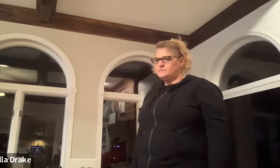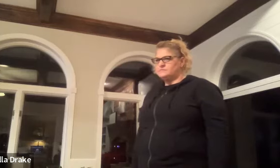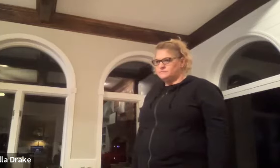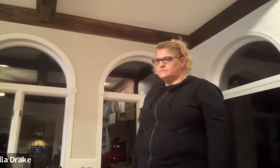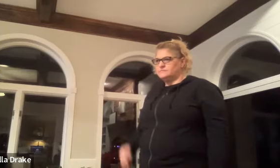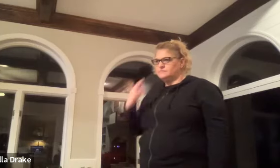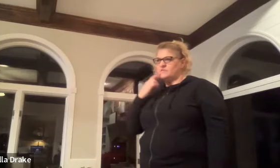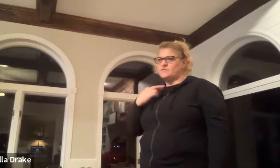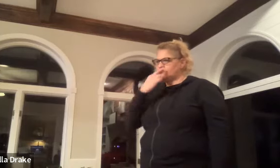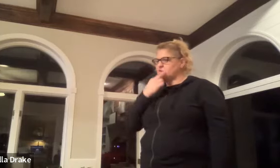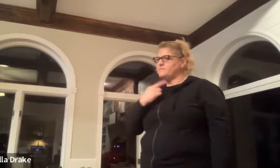that's exactly right restaurant